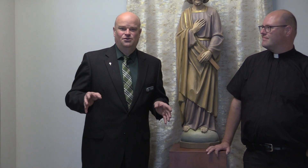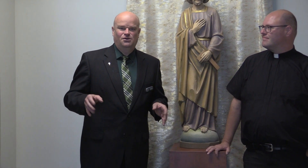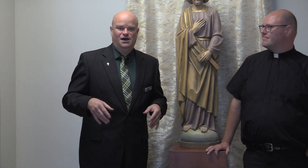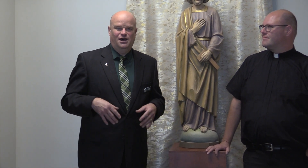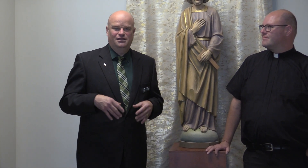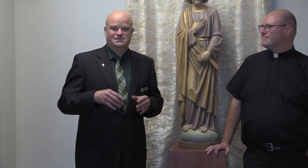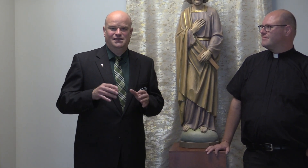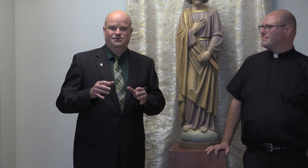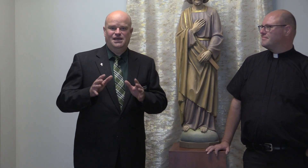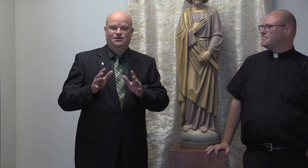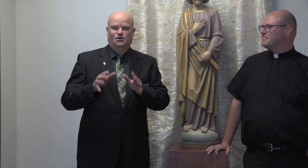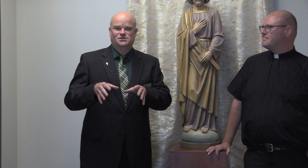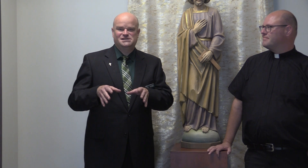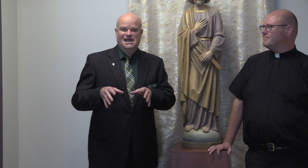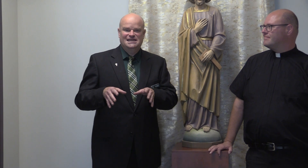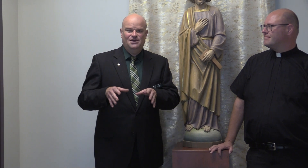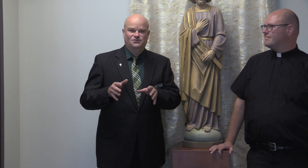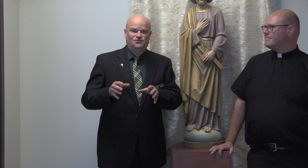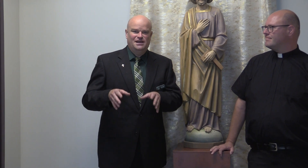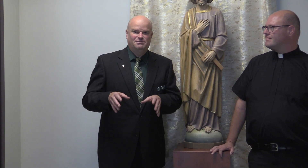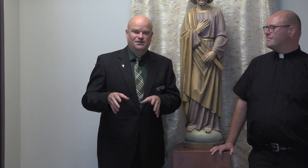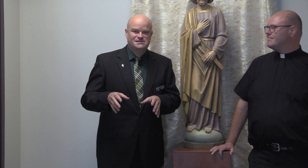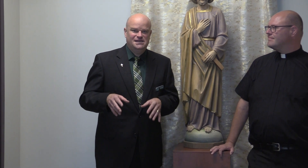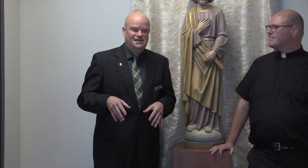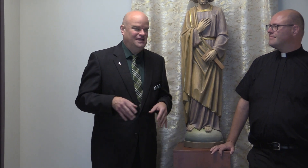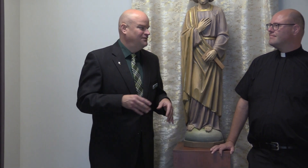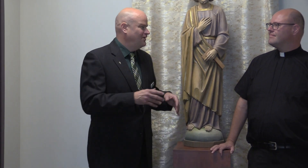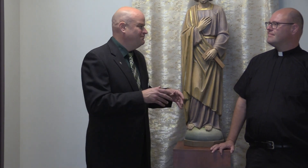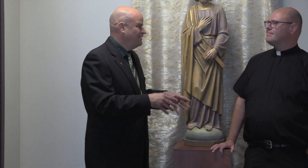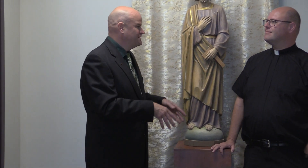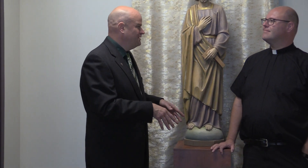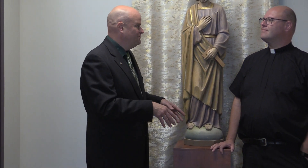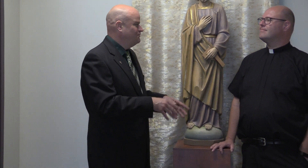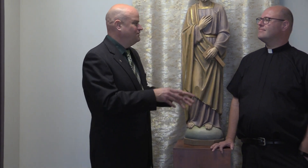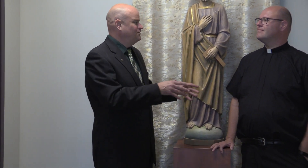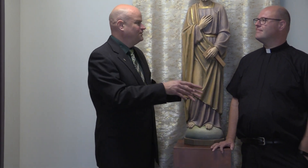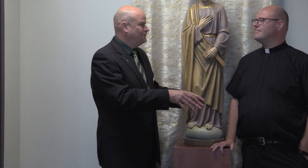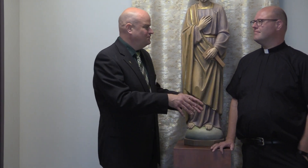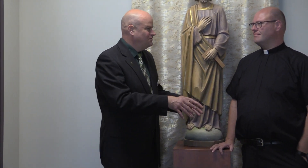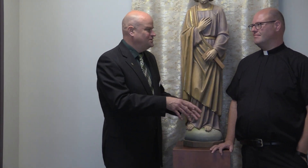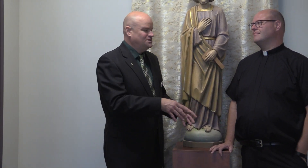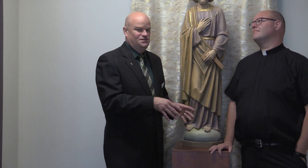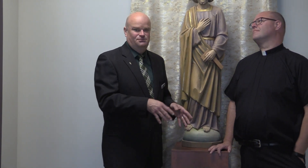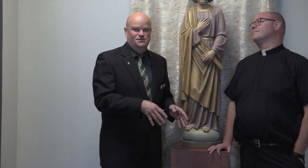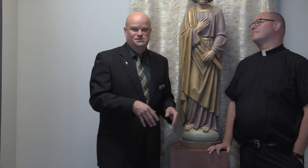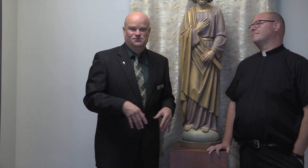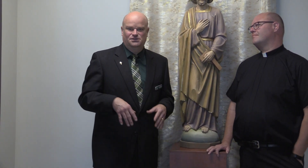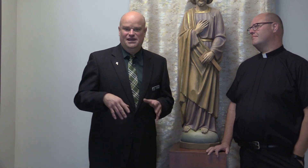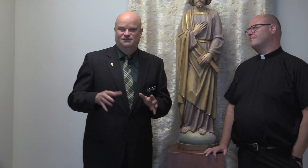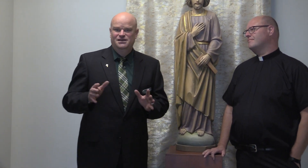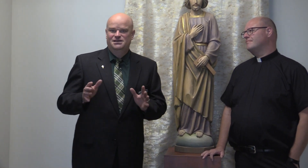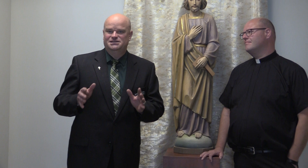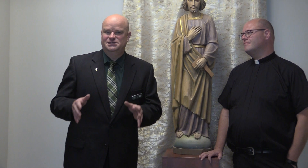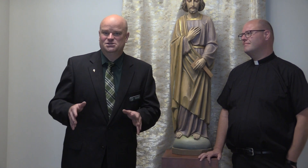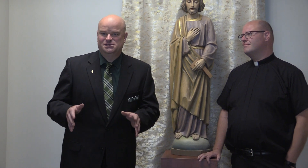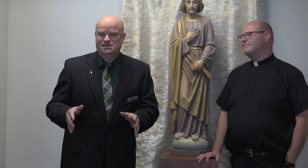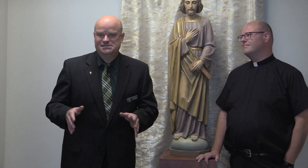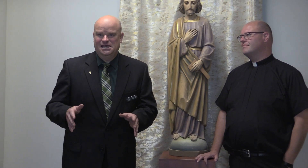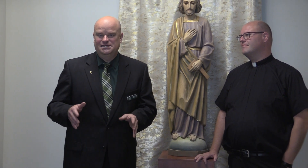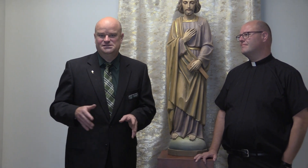to coincide that with Grandparents Day and have the grandparents come through to look at the new addition to the preschool and have the teachers get excited as